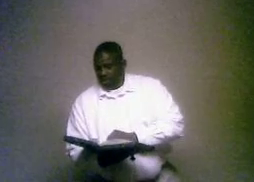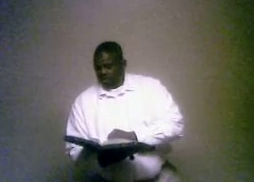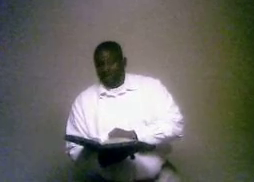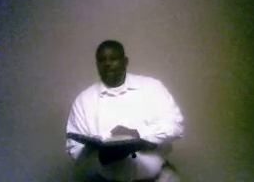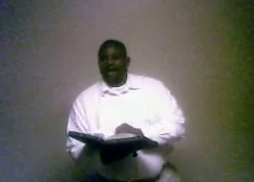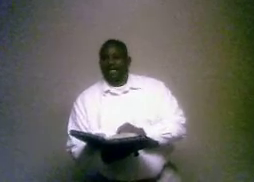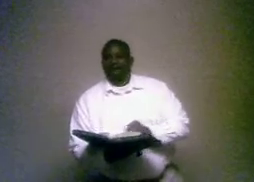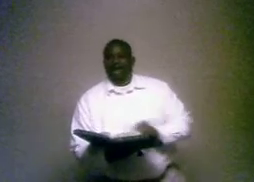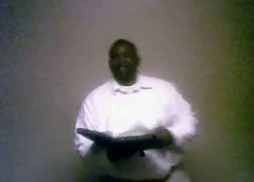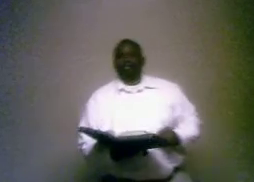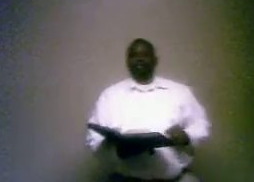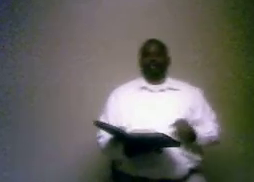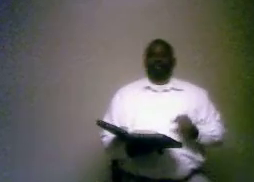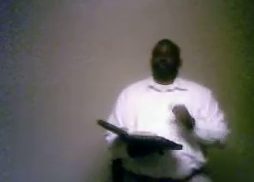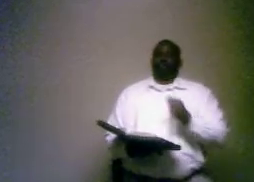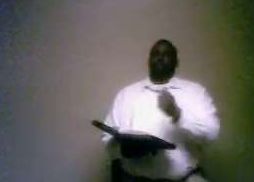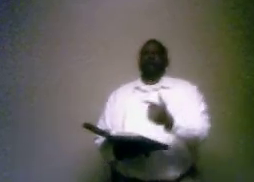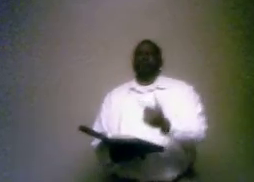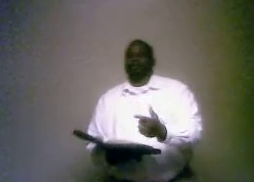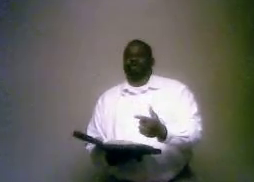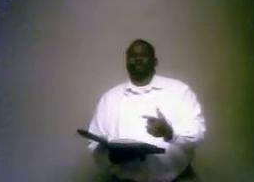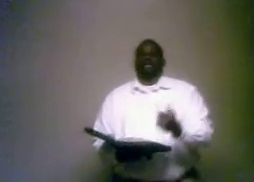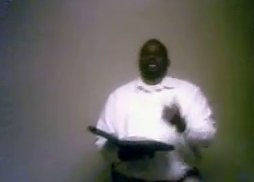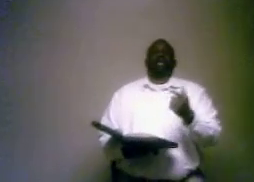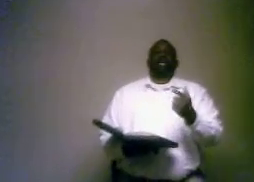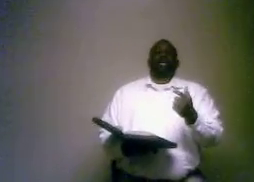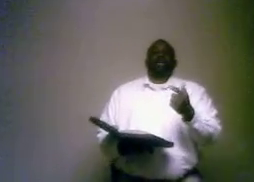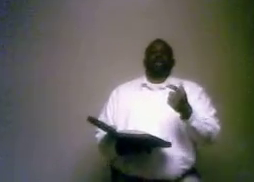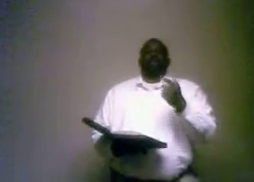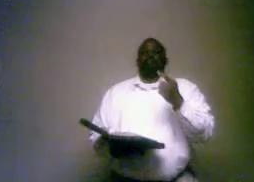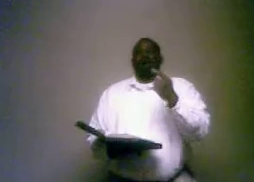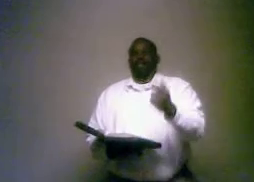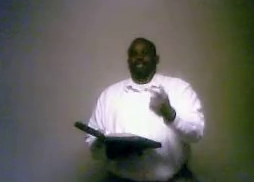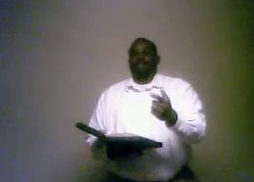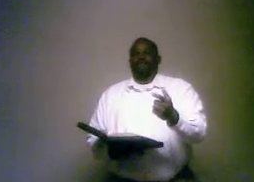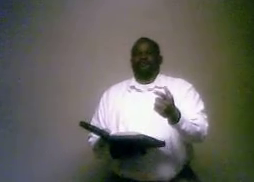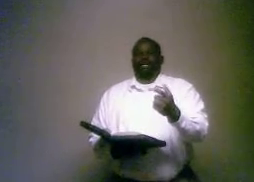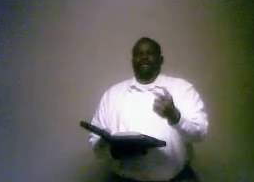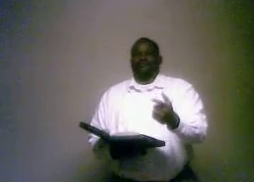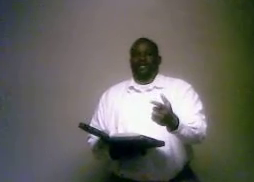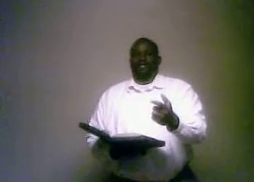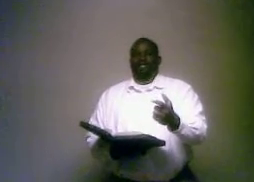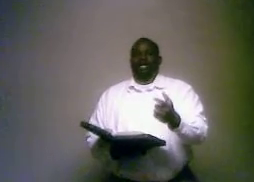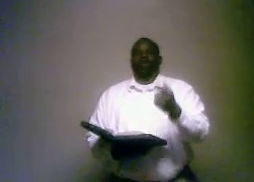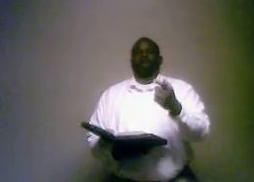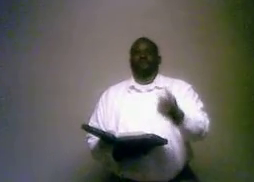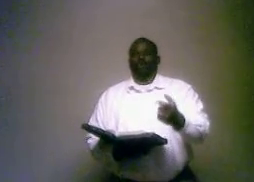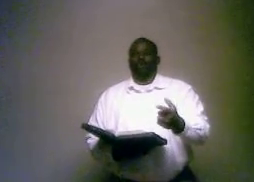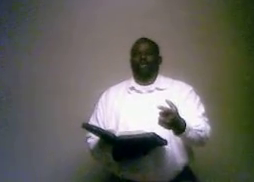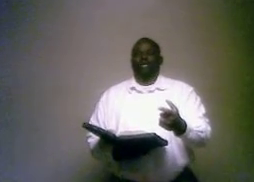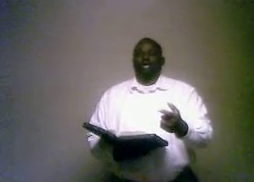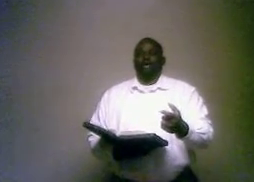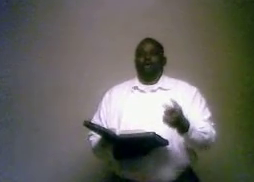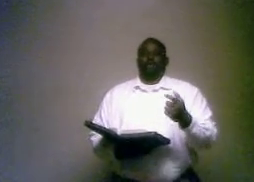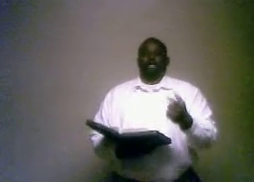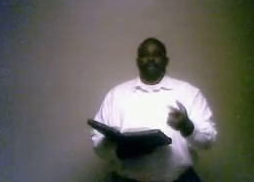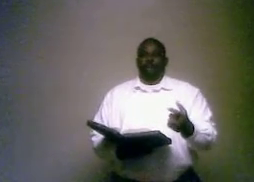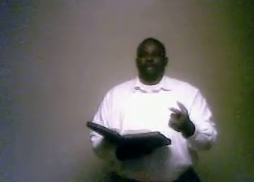We're going to write and divide the scriptures and we're to walk through the scriptures. See, most of the individuals that are confused on these points,